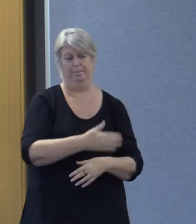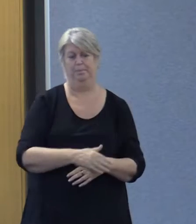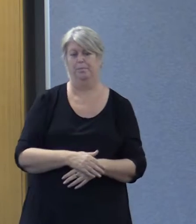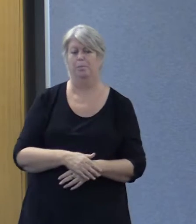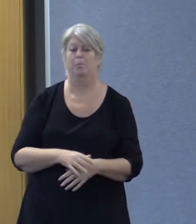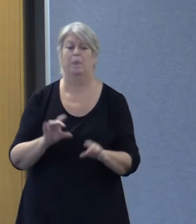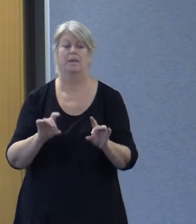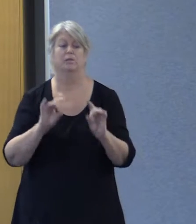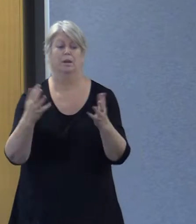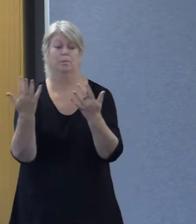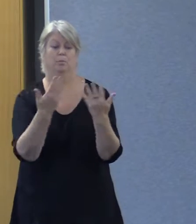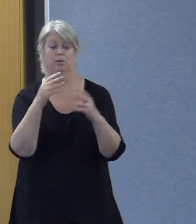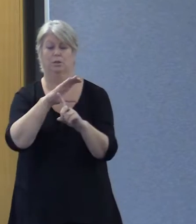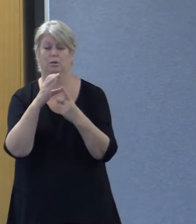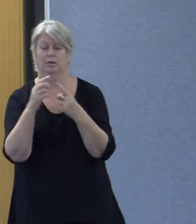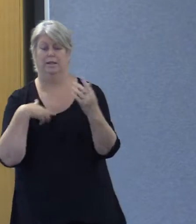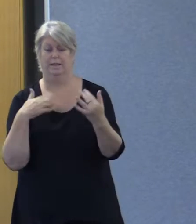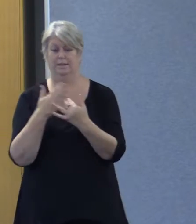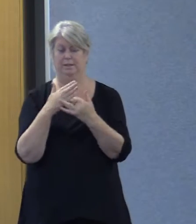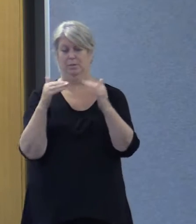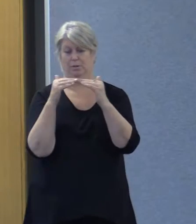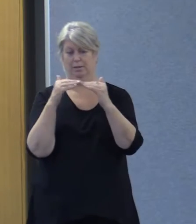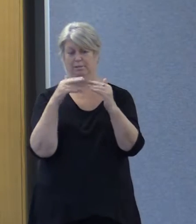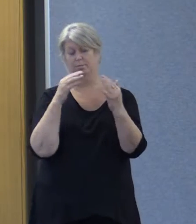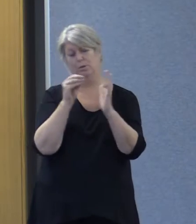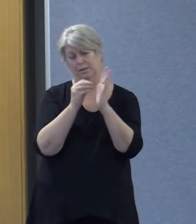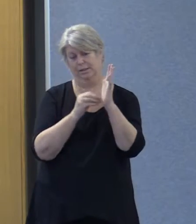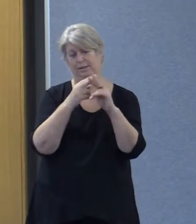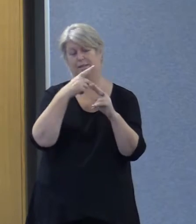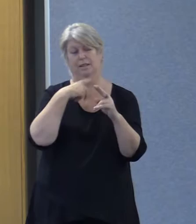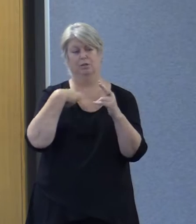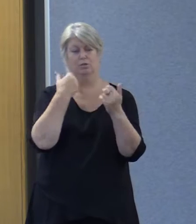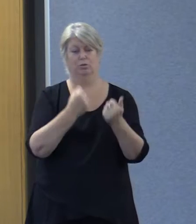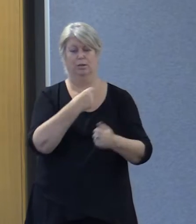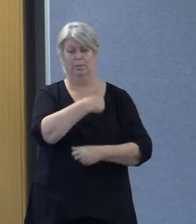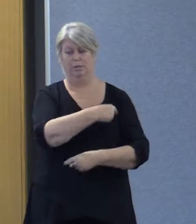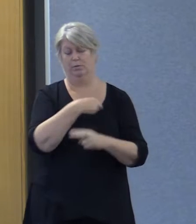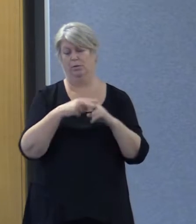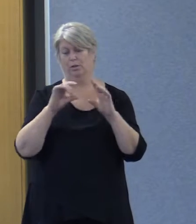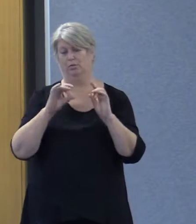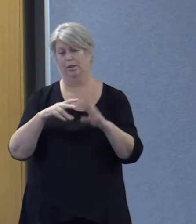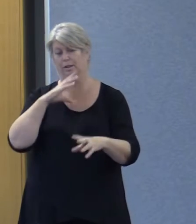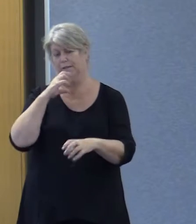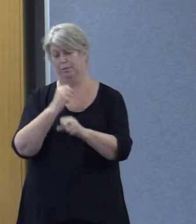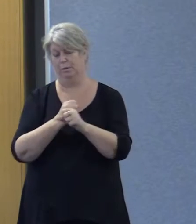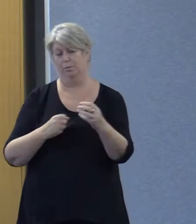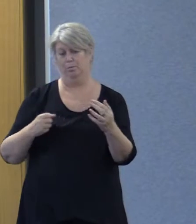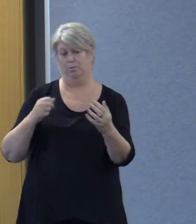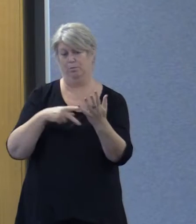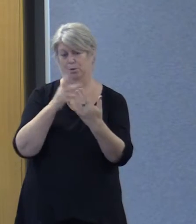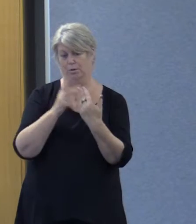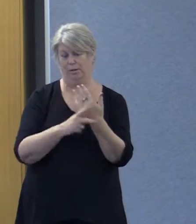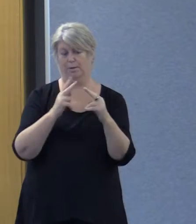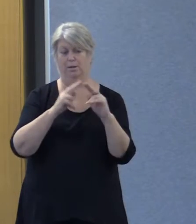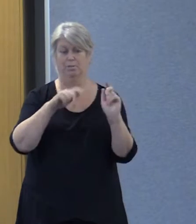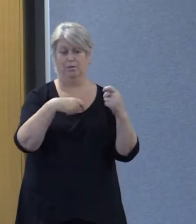Australia's multicultural and access policy articulates a strong commitment to the Australian government programs and those delivered on behalf